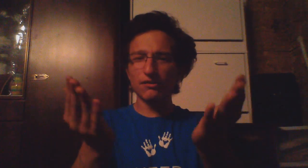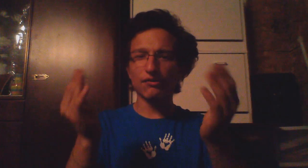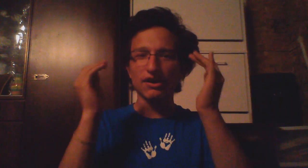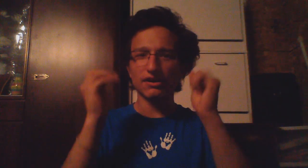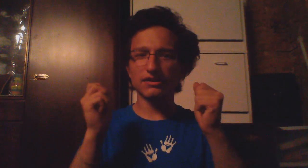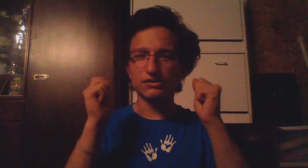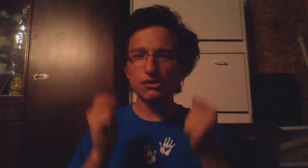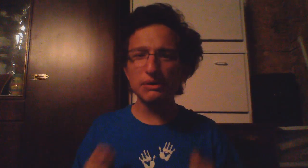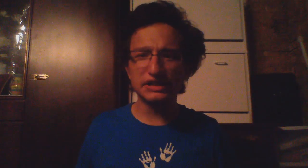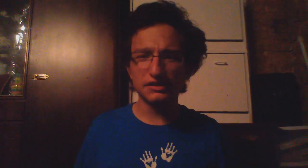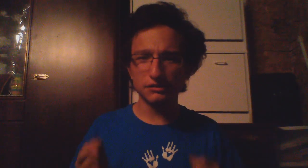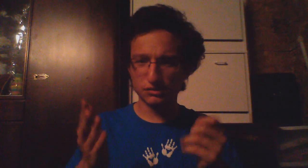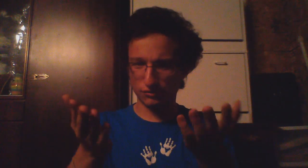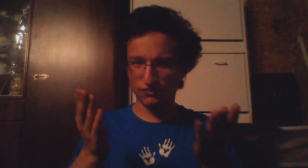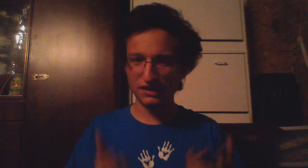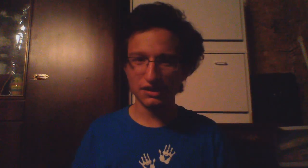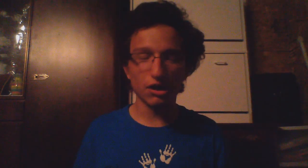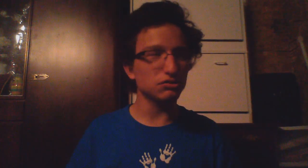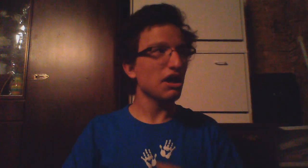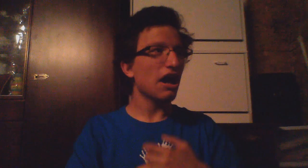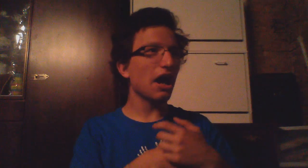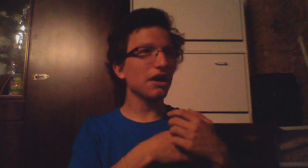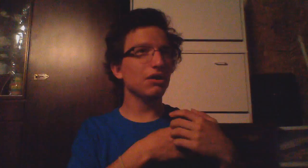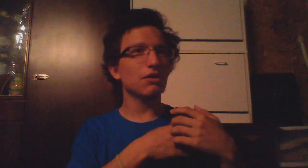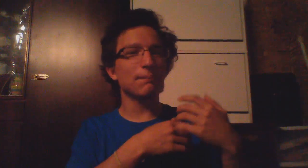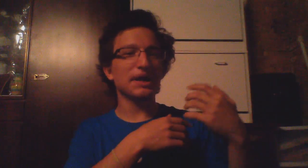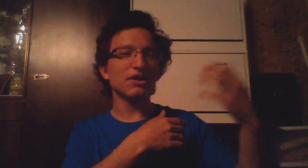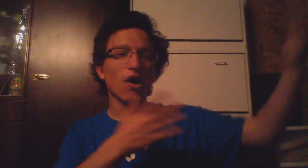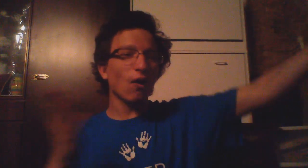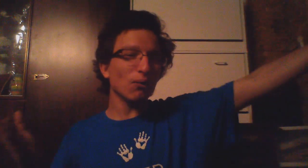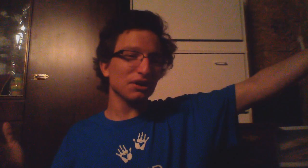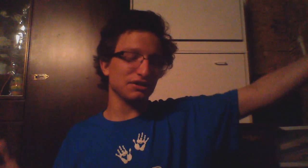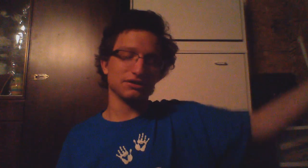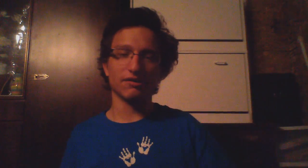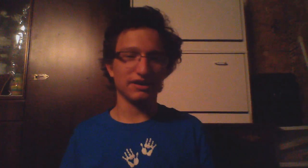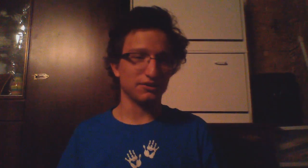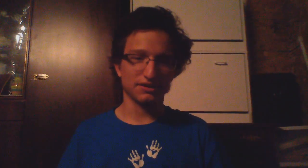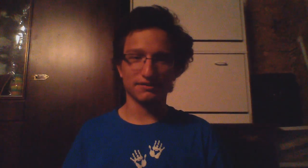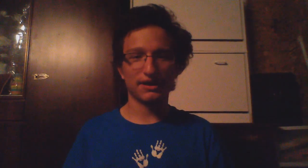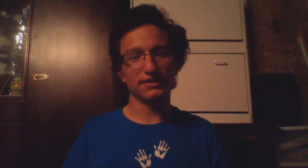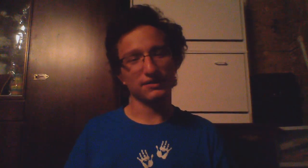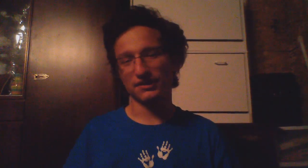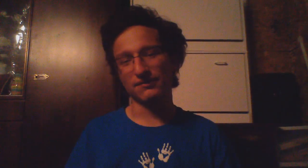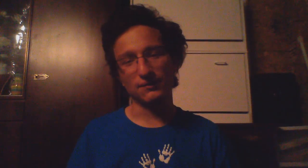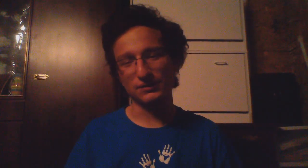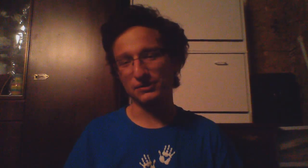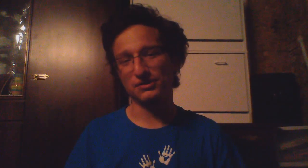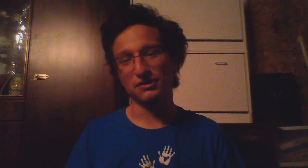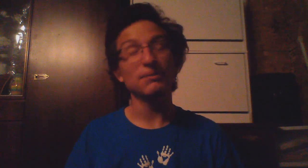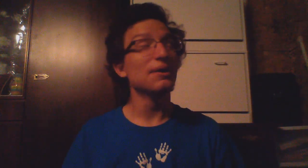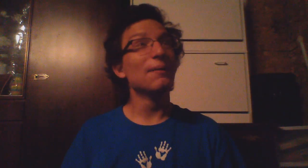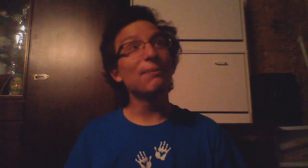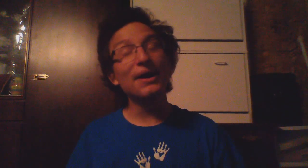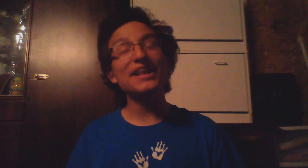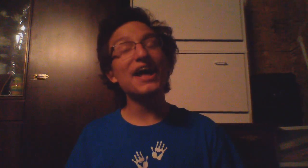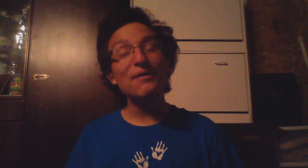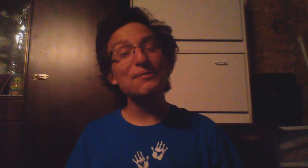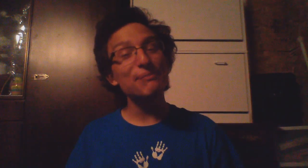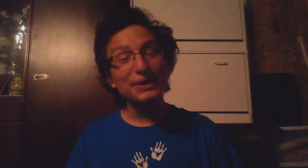of doing YouTube videos I could have been owning no I couldn't I couldn't have owned YouTube but that would have been